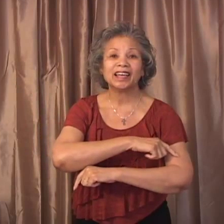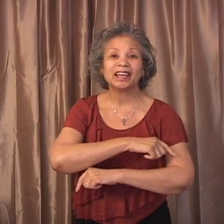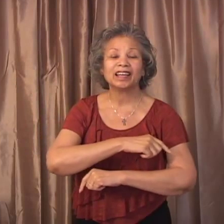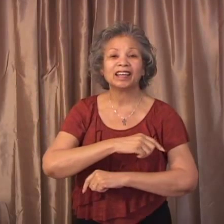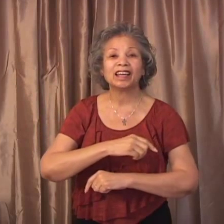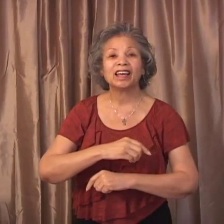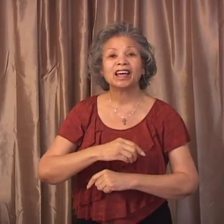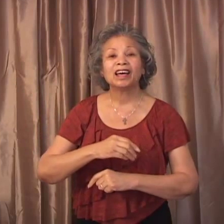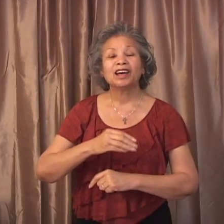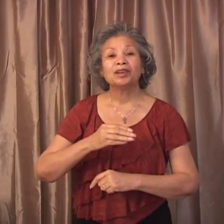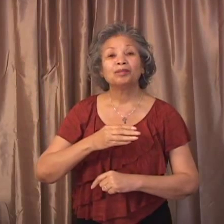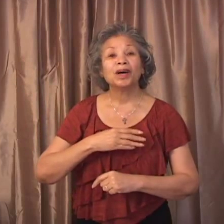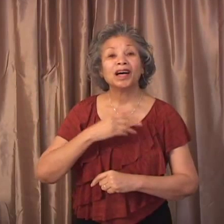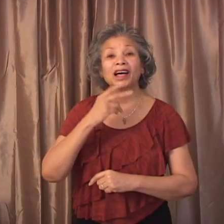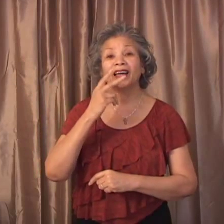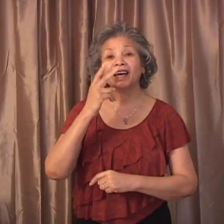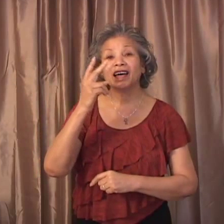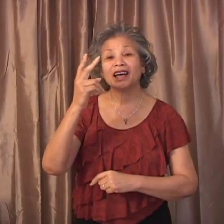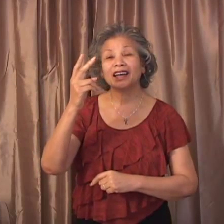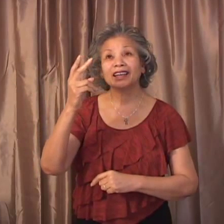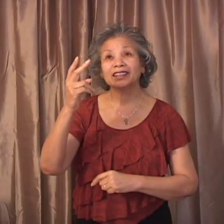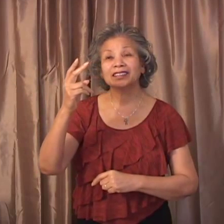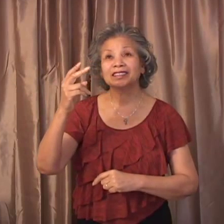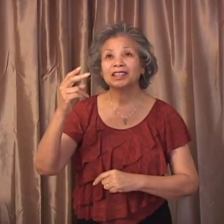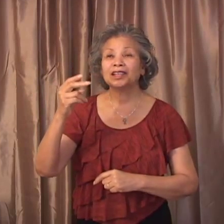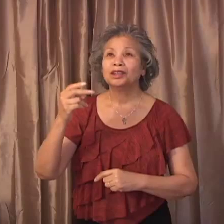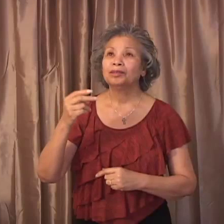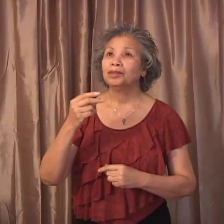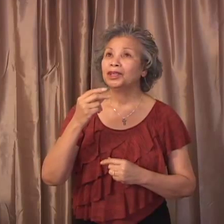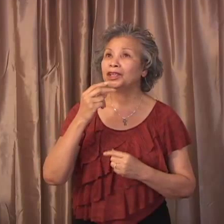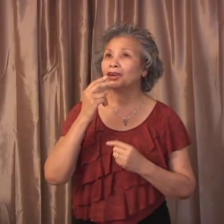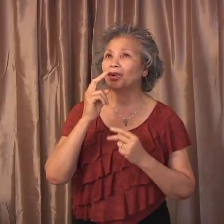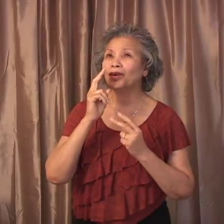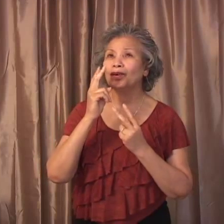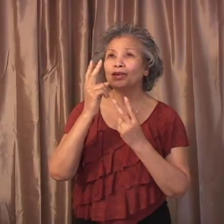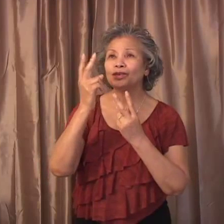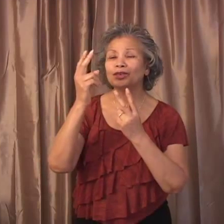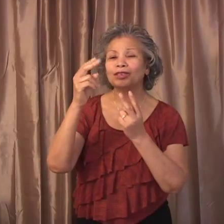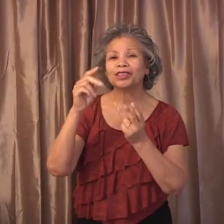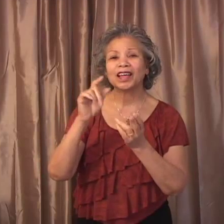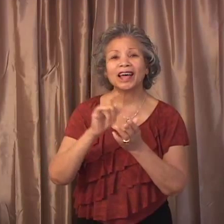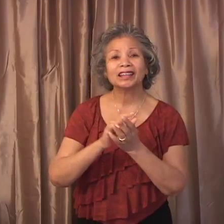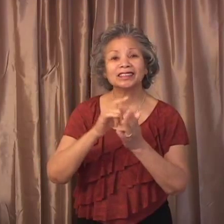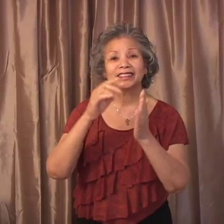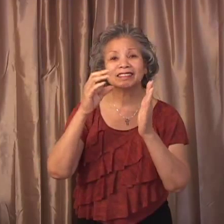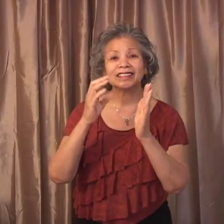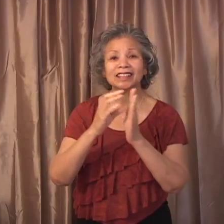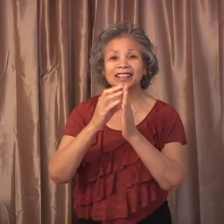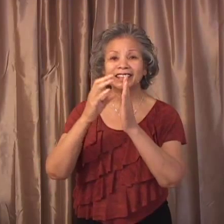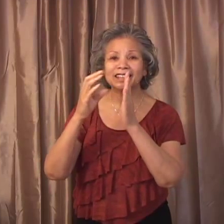my eyes behold that city.